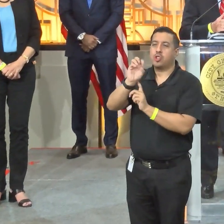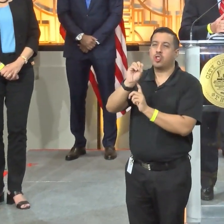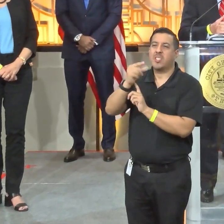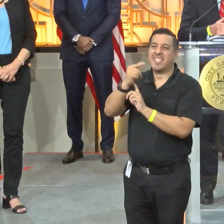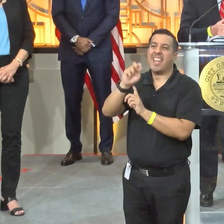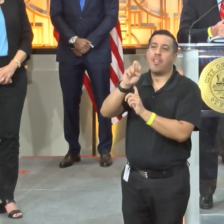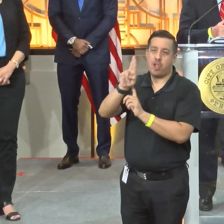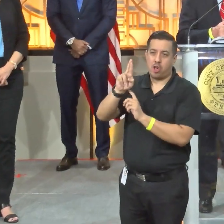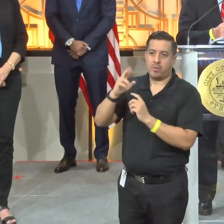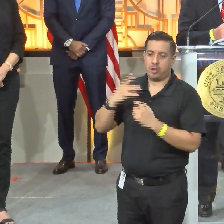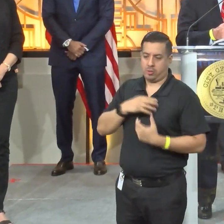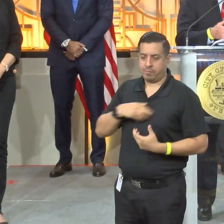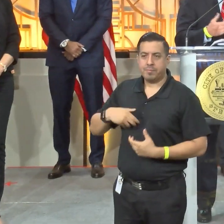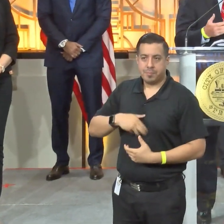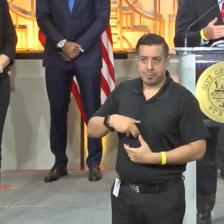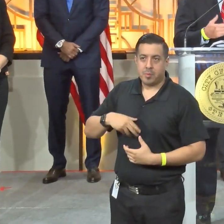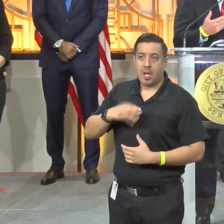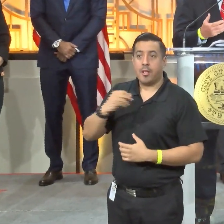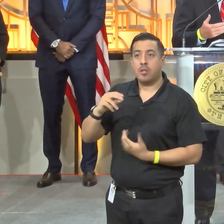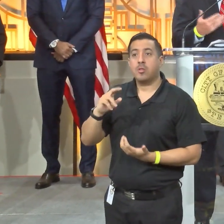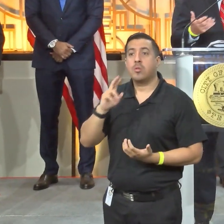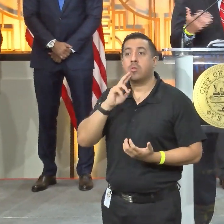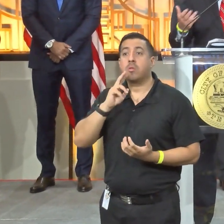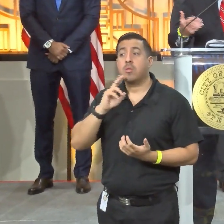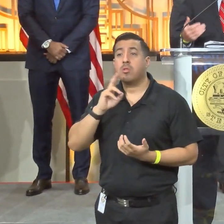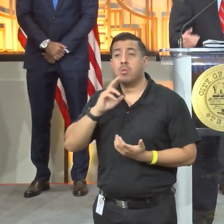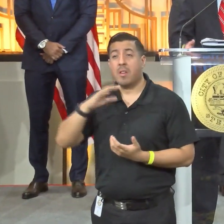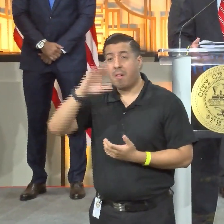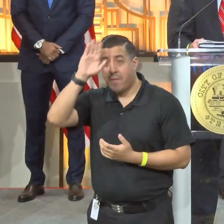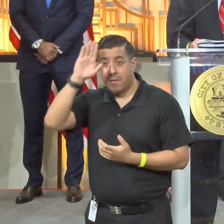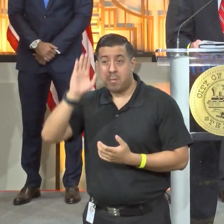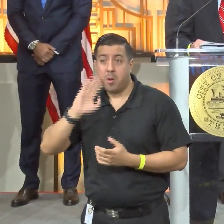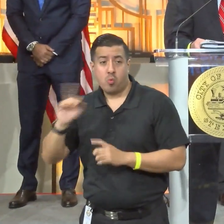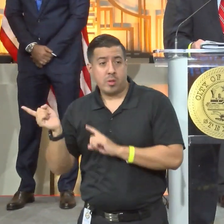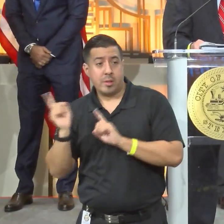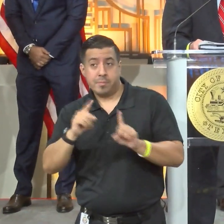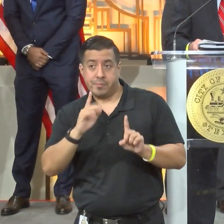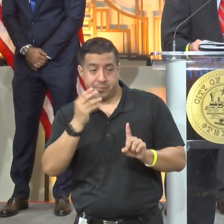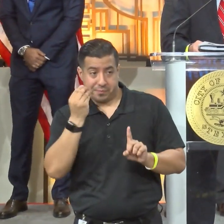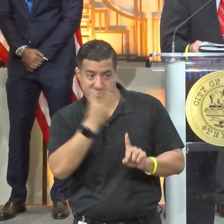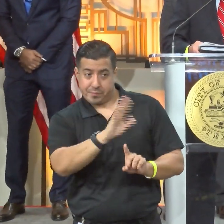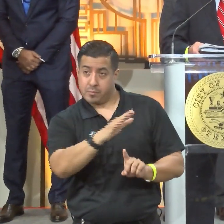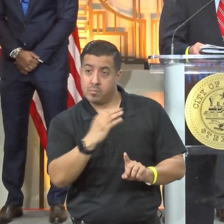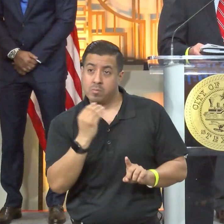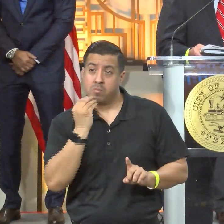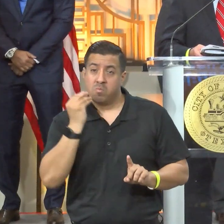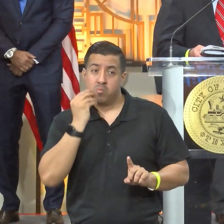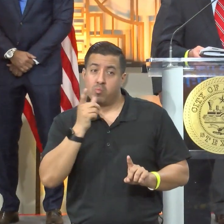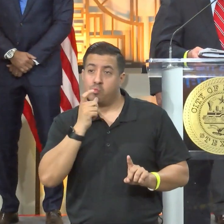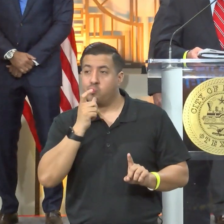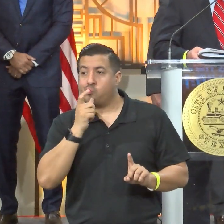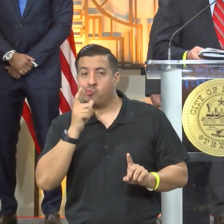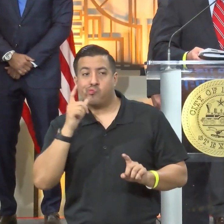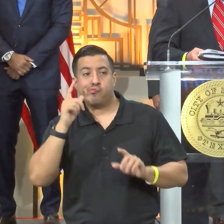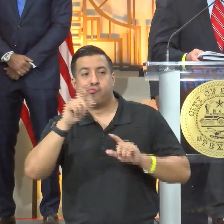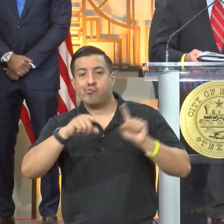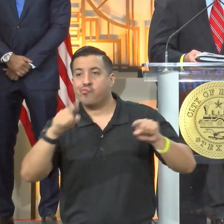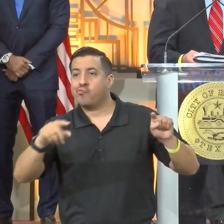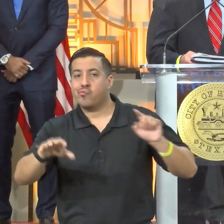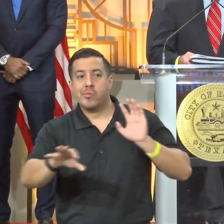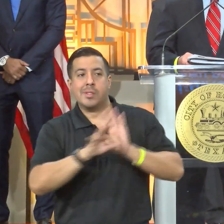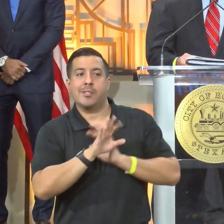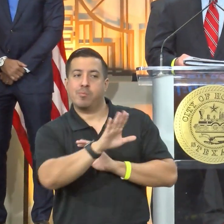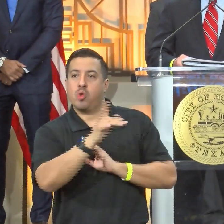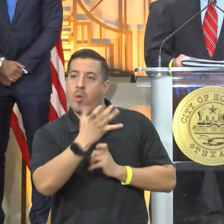paramedic from the Houston Fire Department will arrive and explain to you that you are one of the ones your home is one of the ones that was randomly selected to